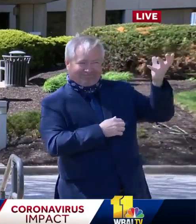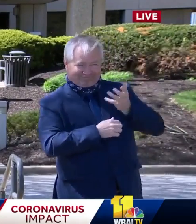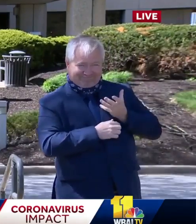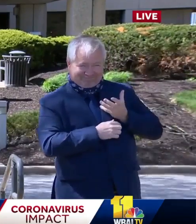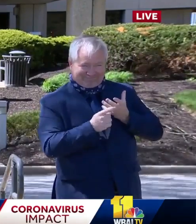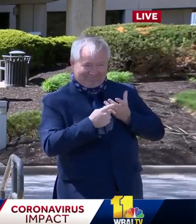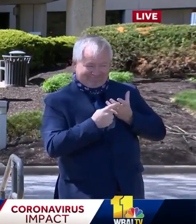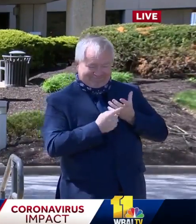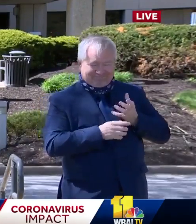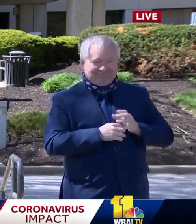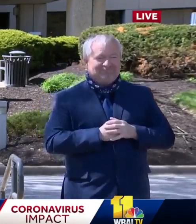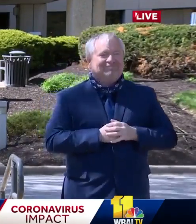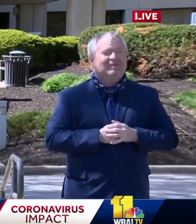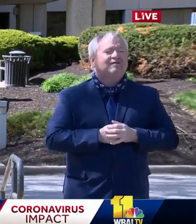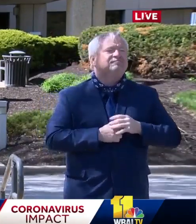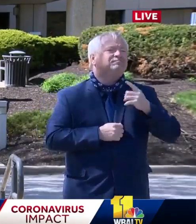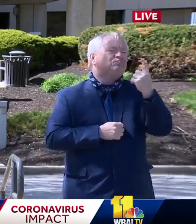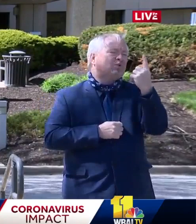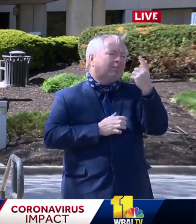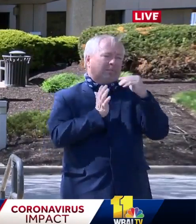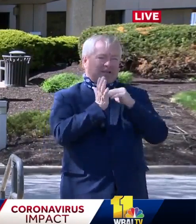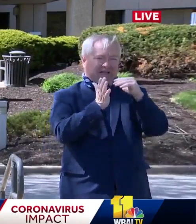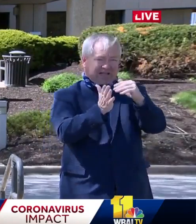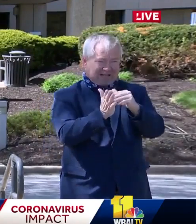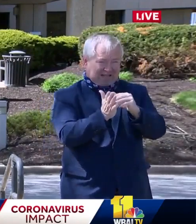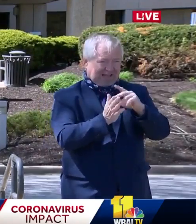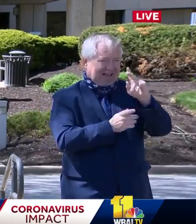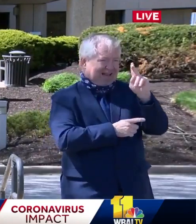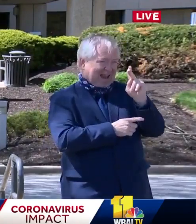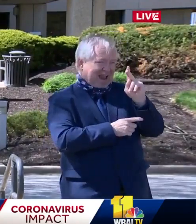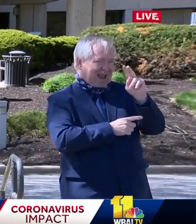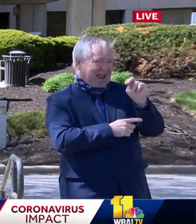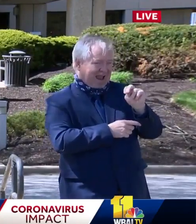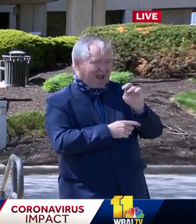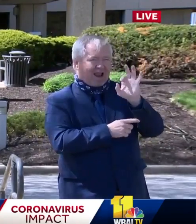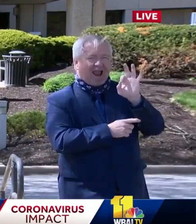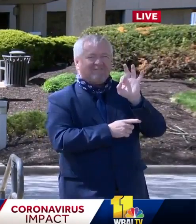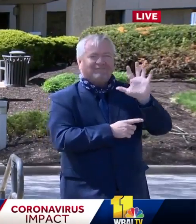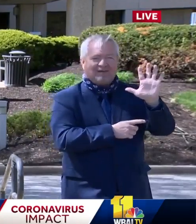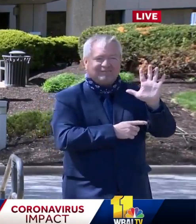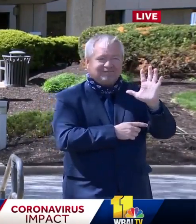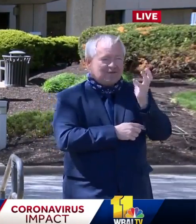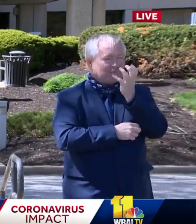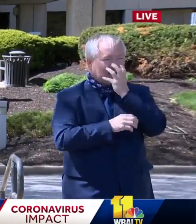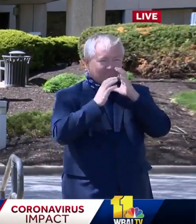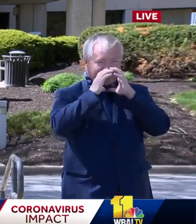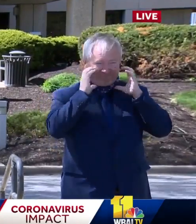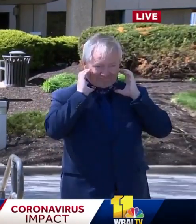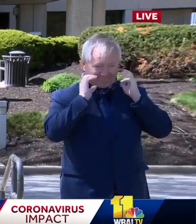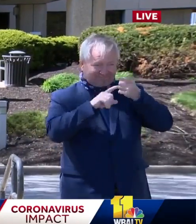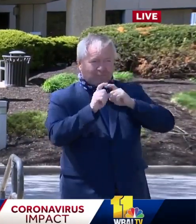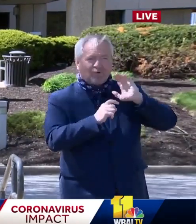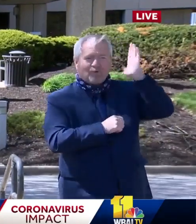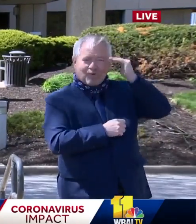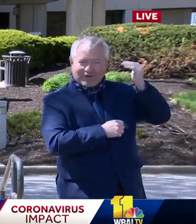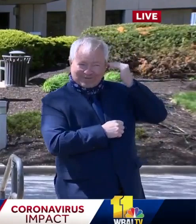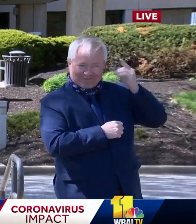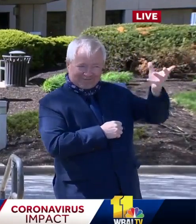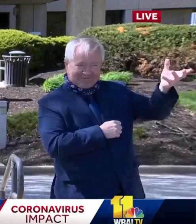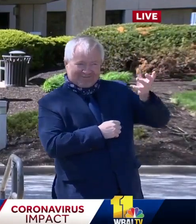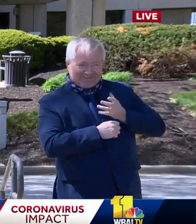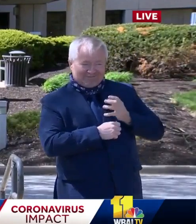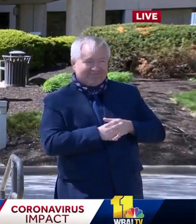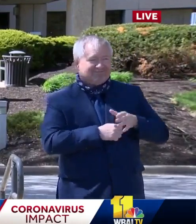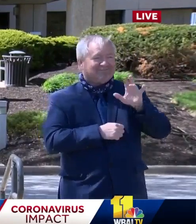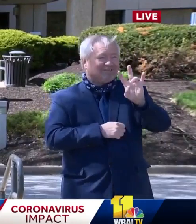KN95 masks, including 1 million from Korea, and 705 N95 masks,